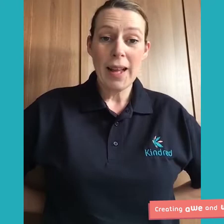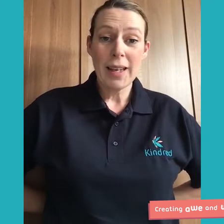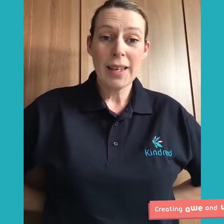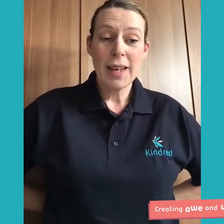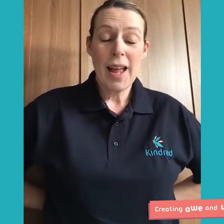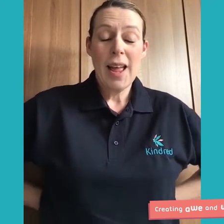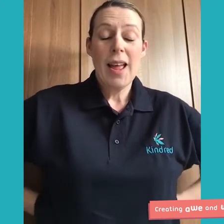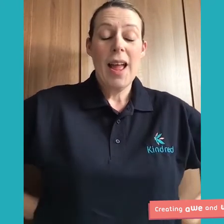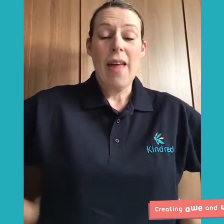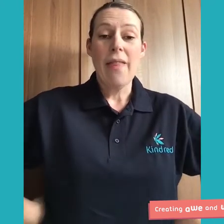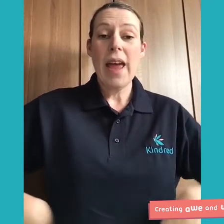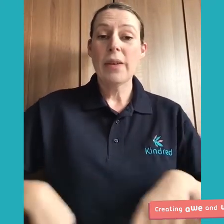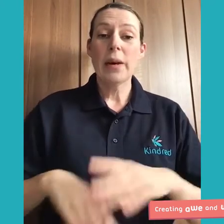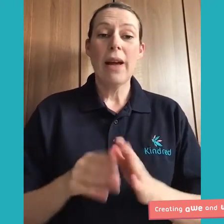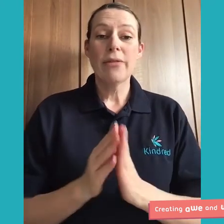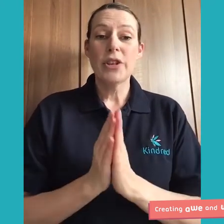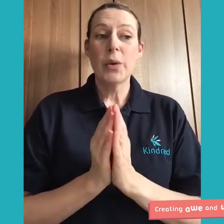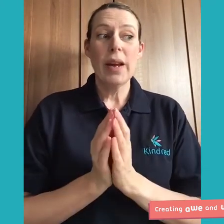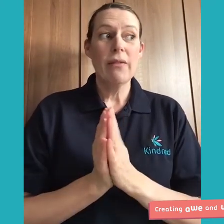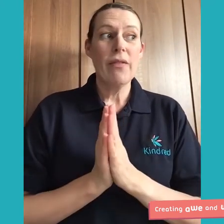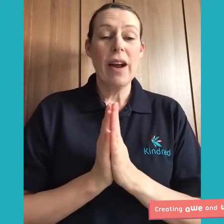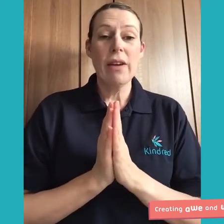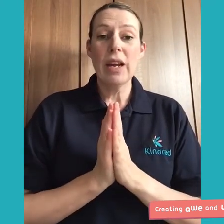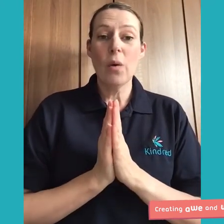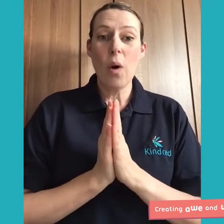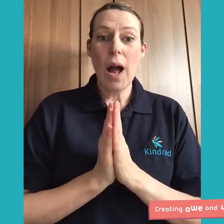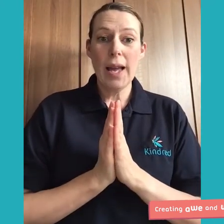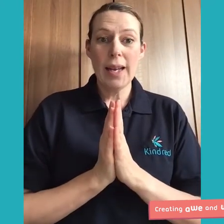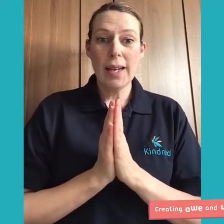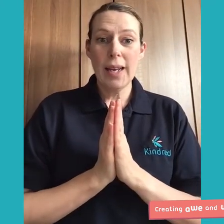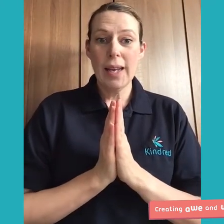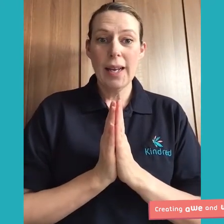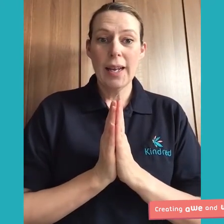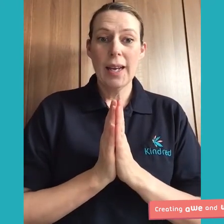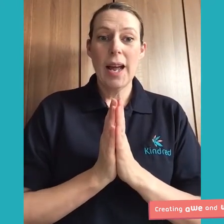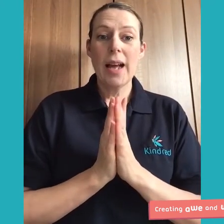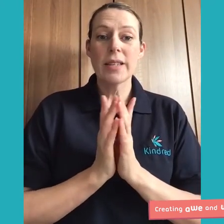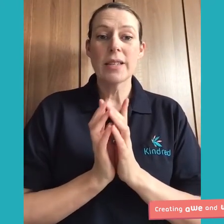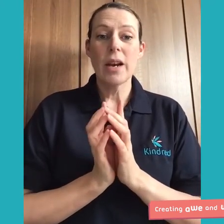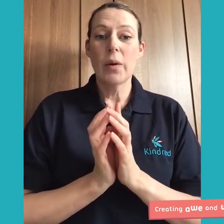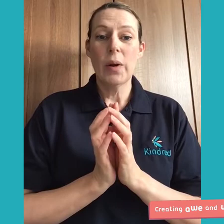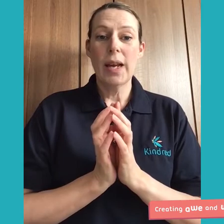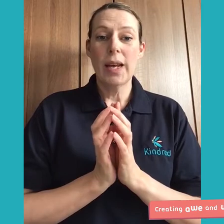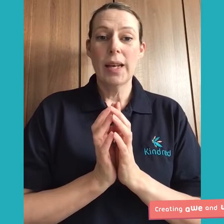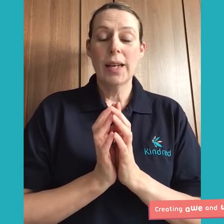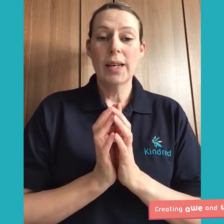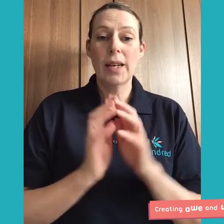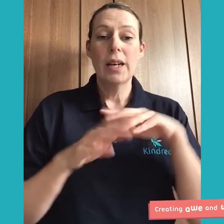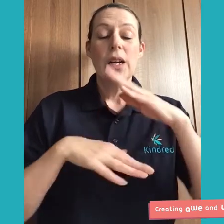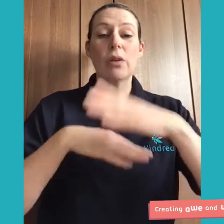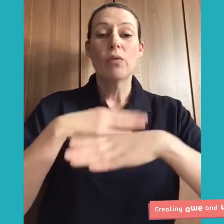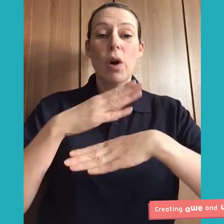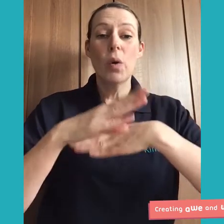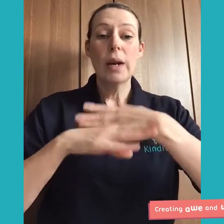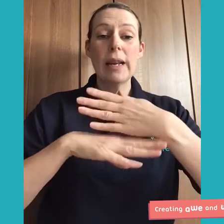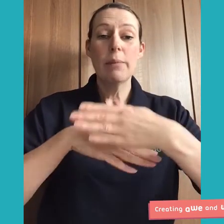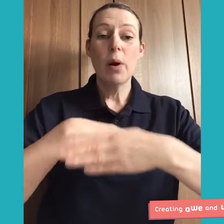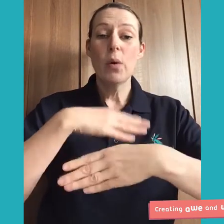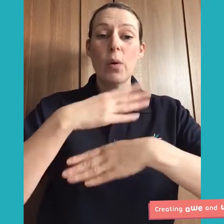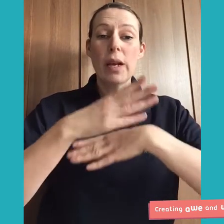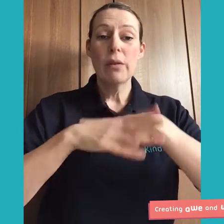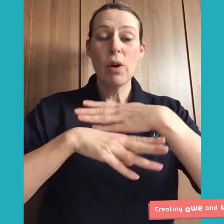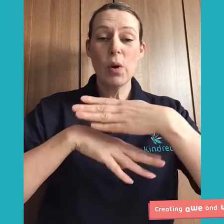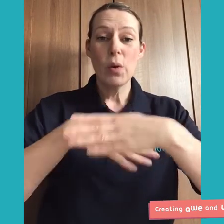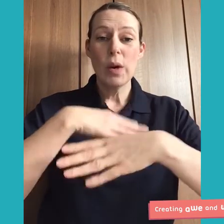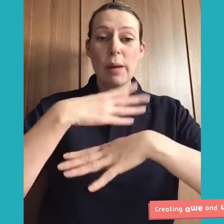your back. And then we have to do it very quietly and slowly. Roly